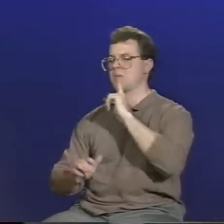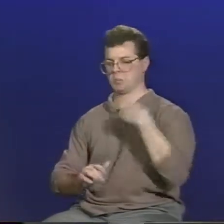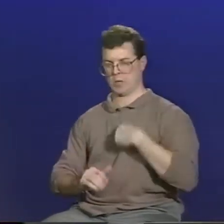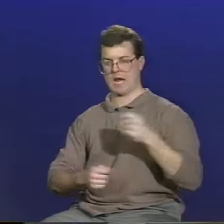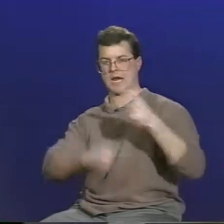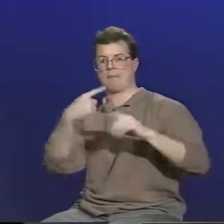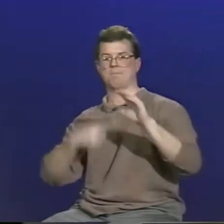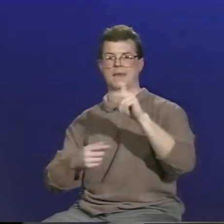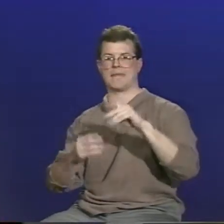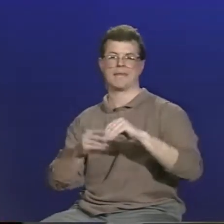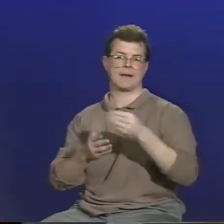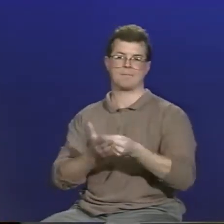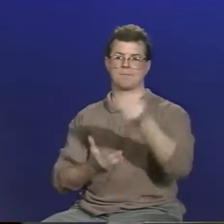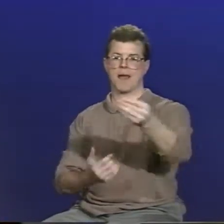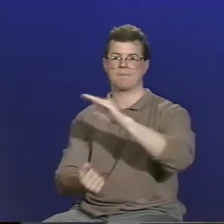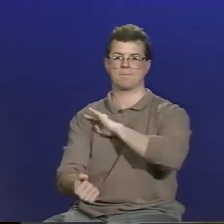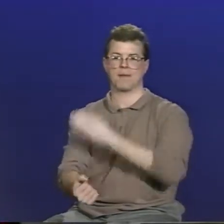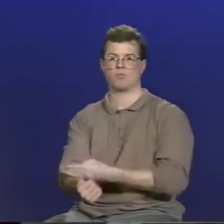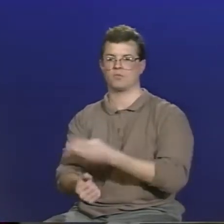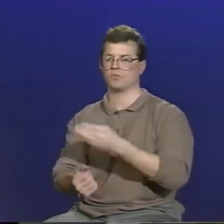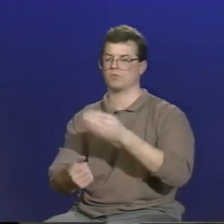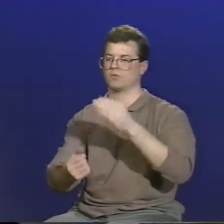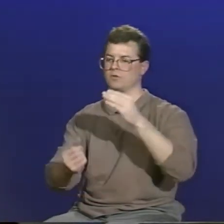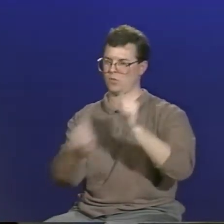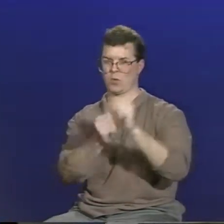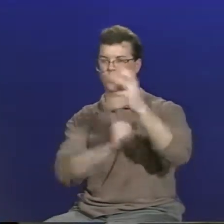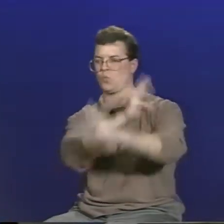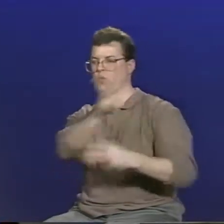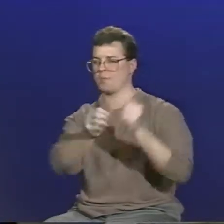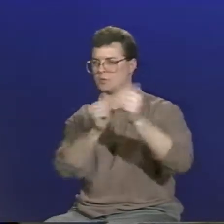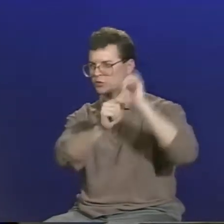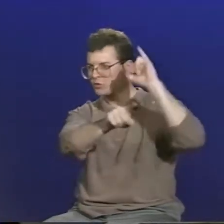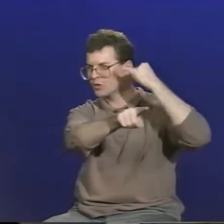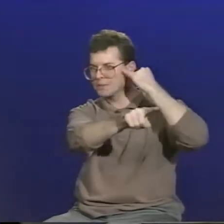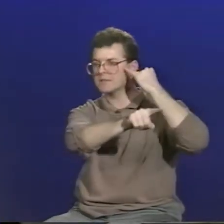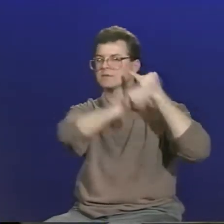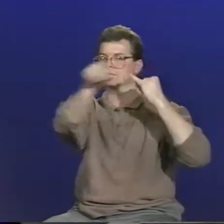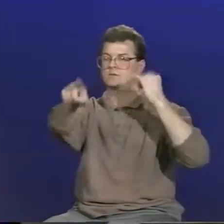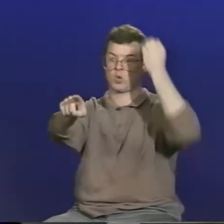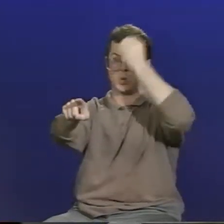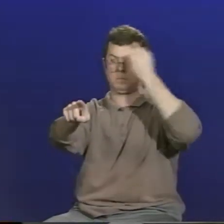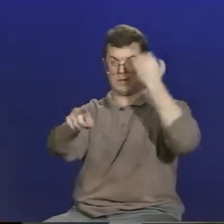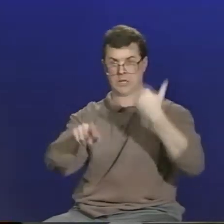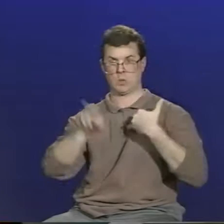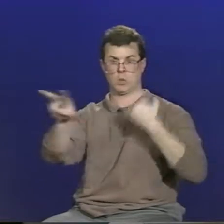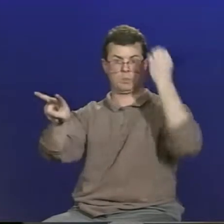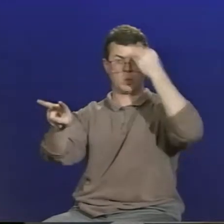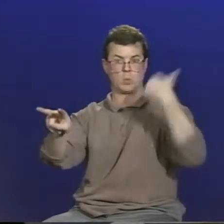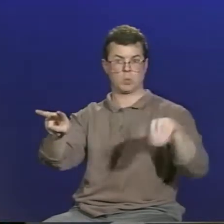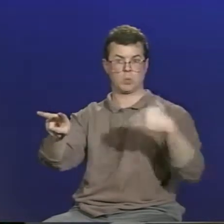through funding and support. And in that way, we can regain our economic power in the world again.